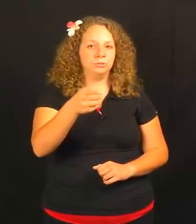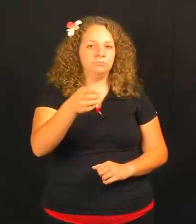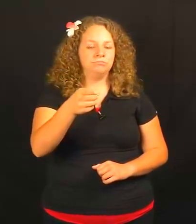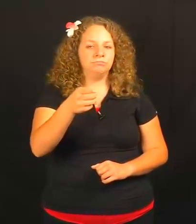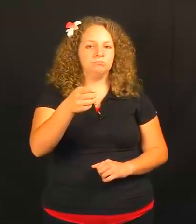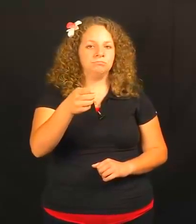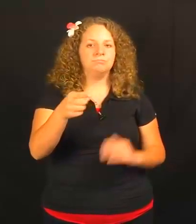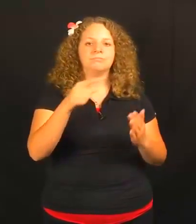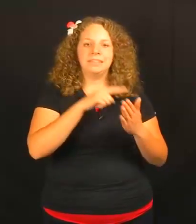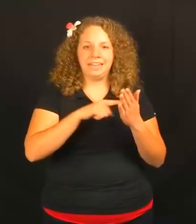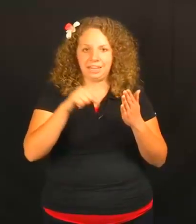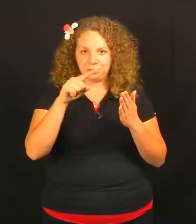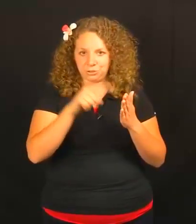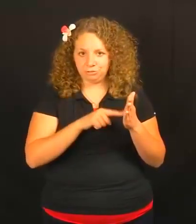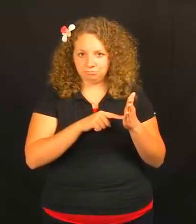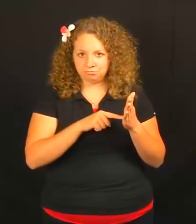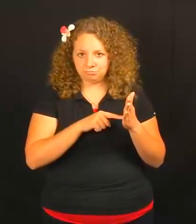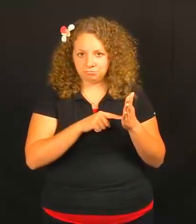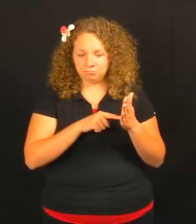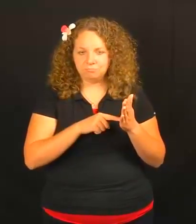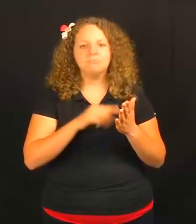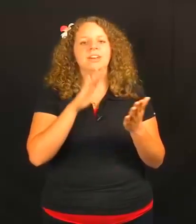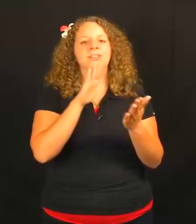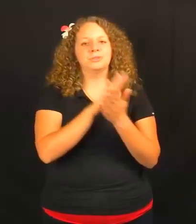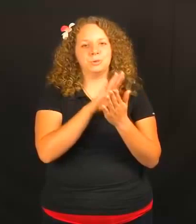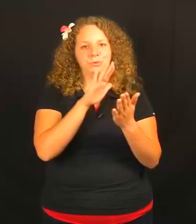YOU CANCEL, AND SCHOOL.